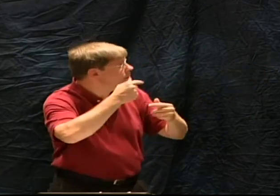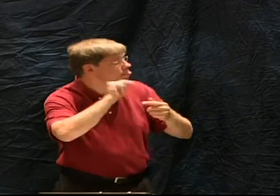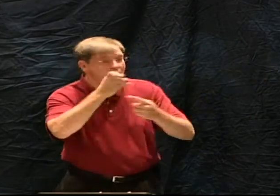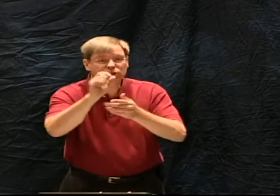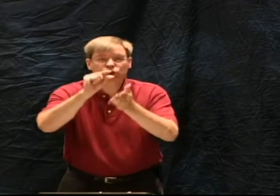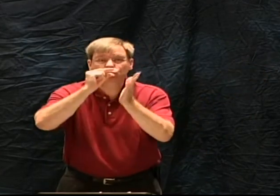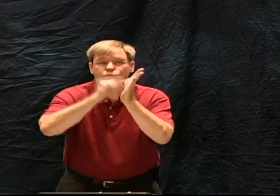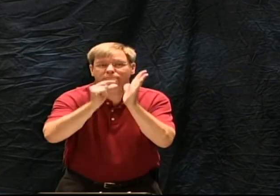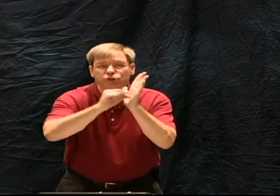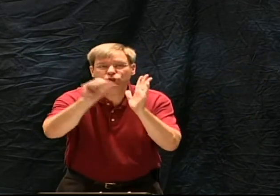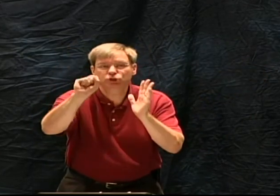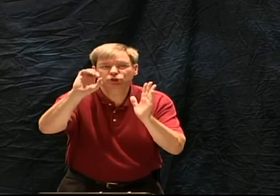to the Scriptures